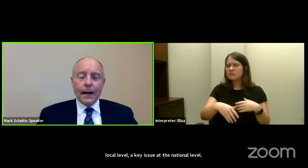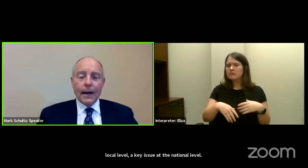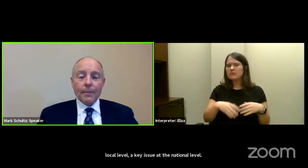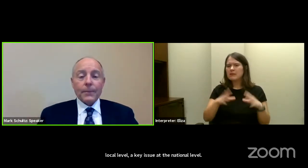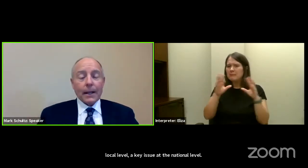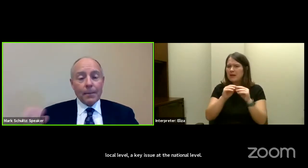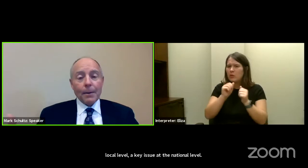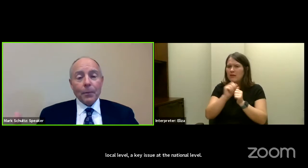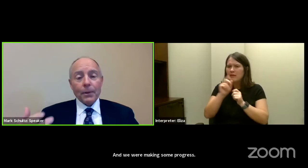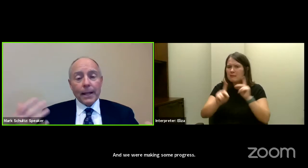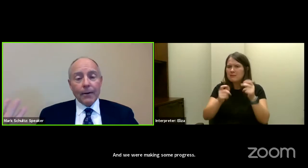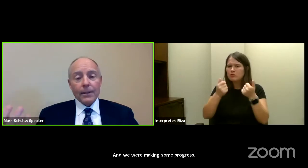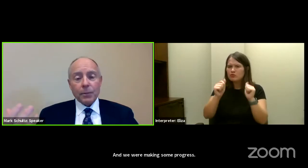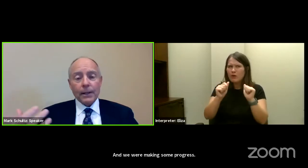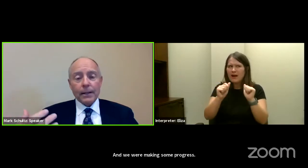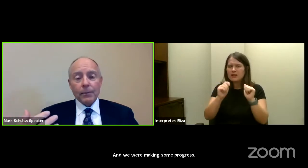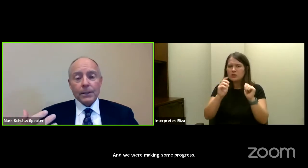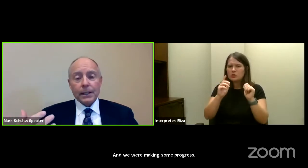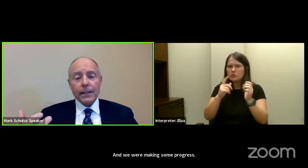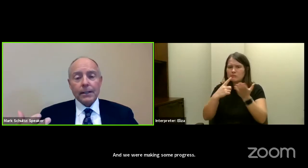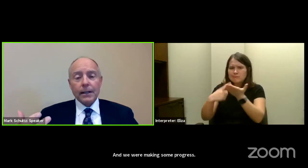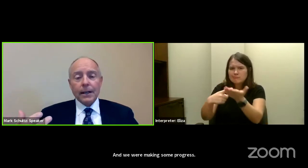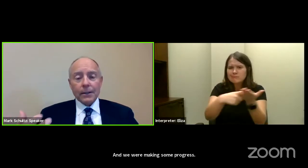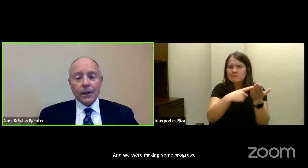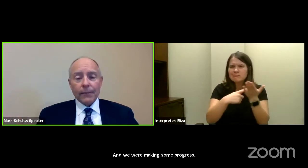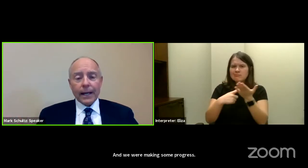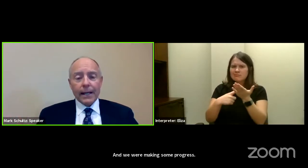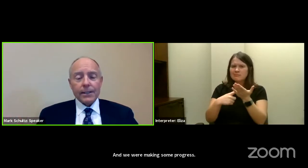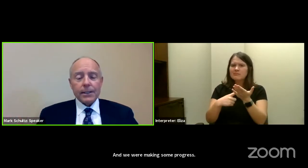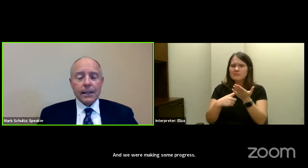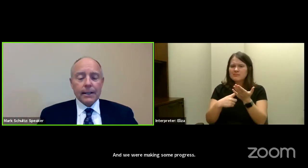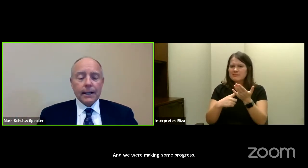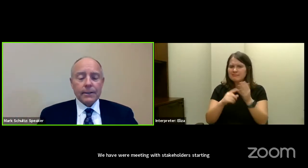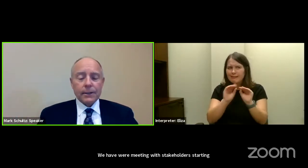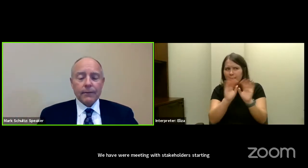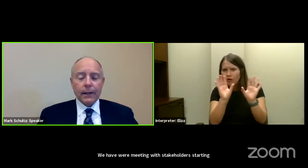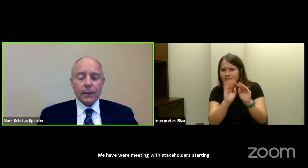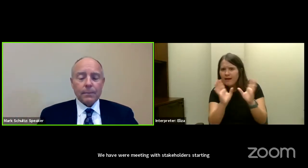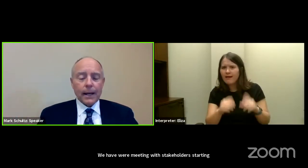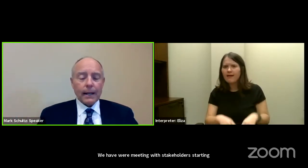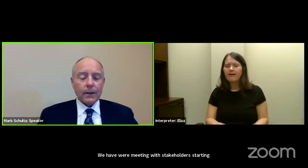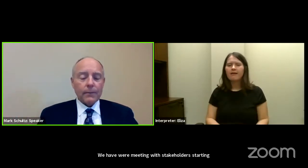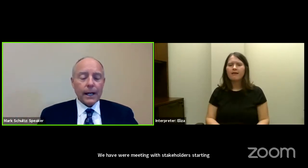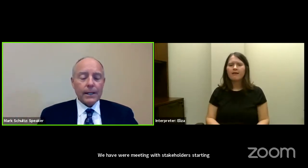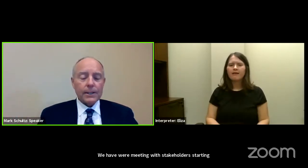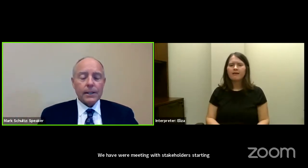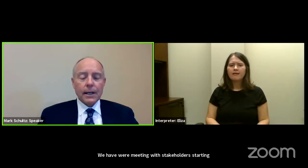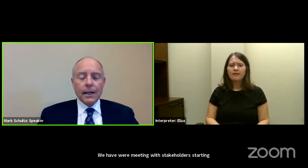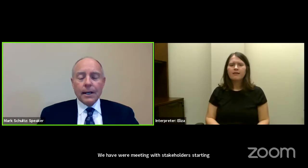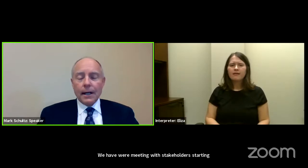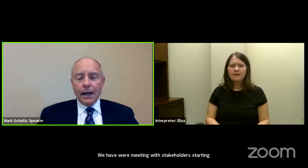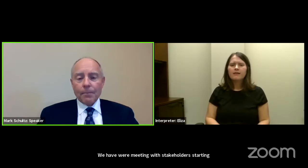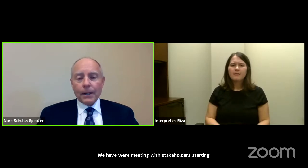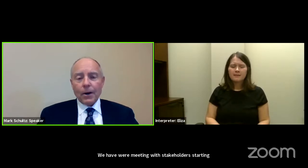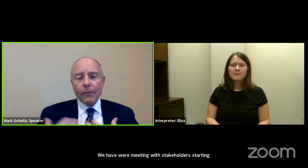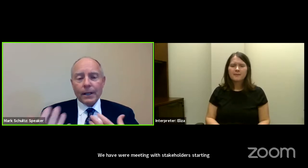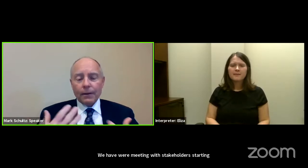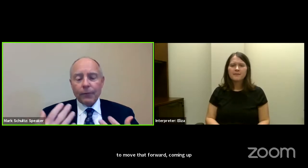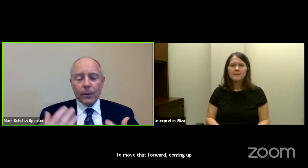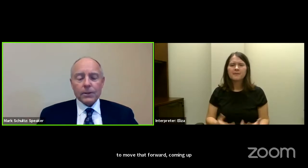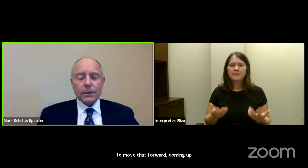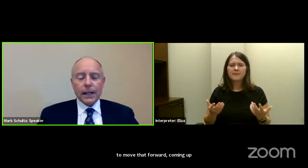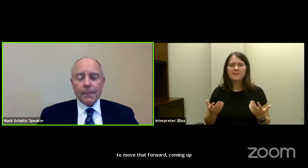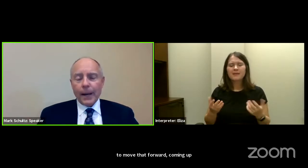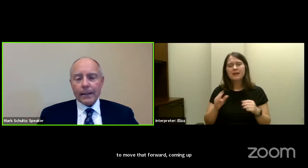come up with areas which needed clarification and then to develop that clarification. But